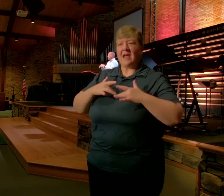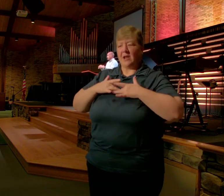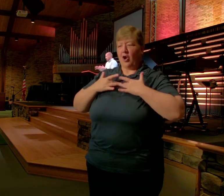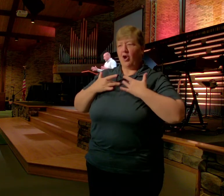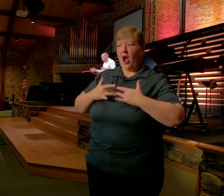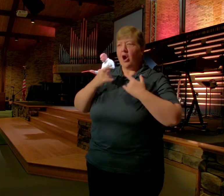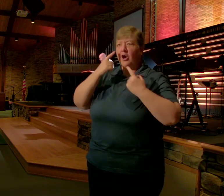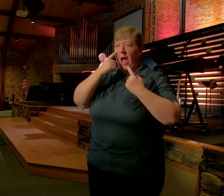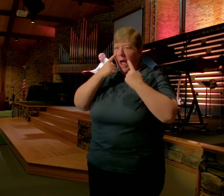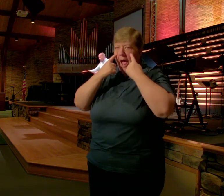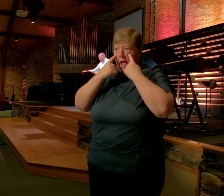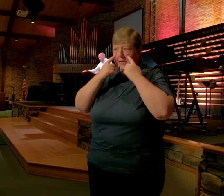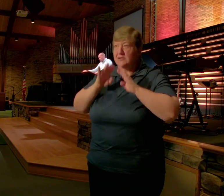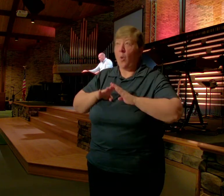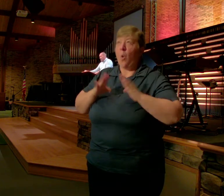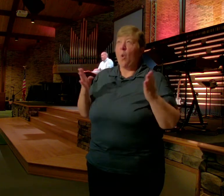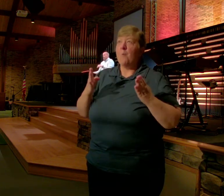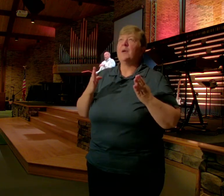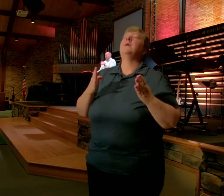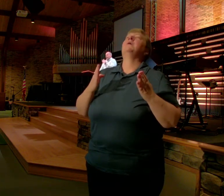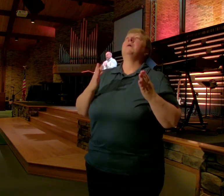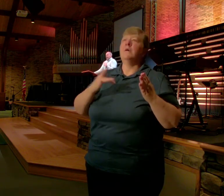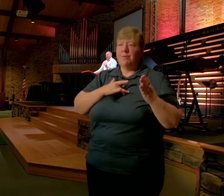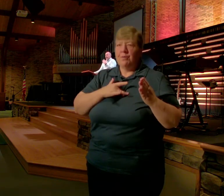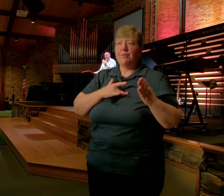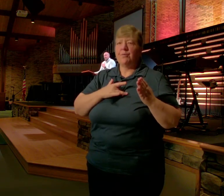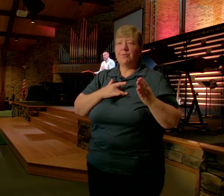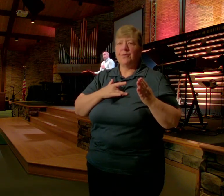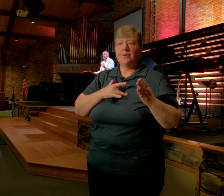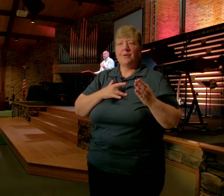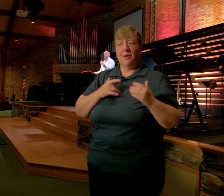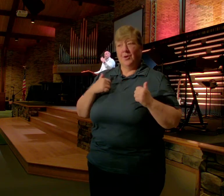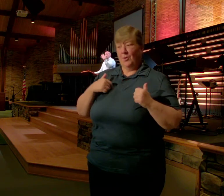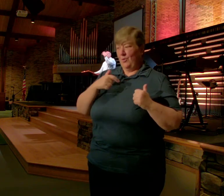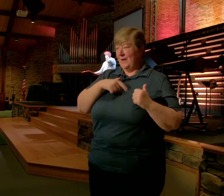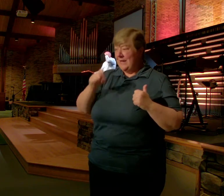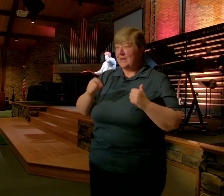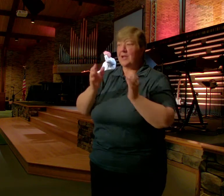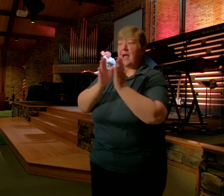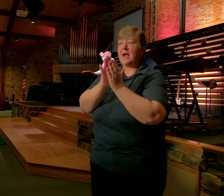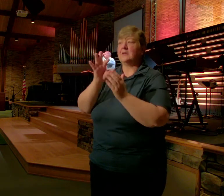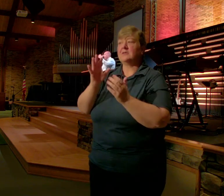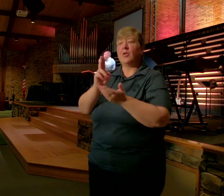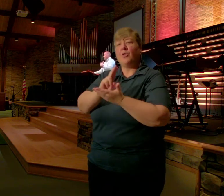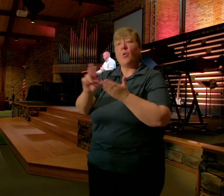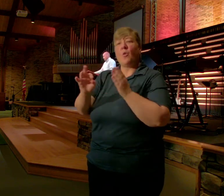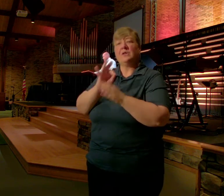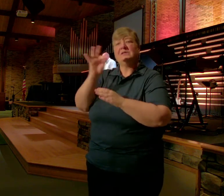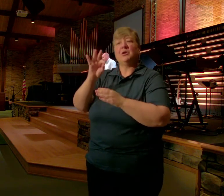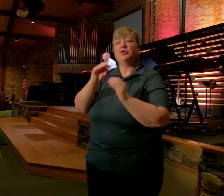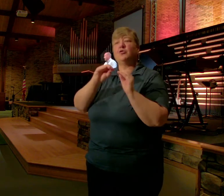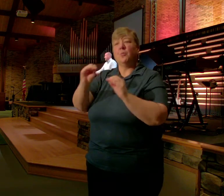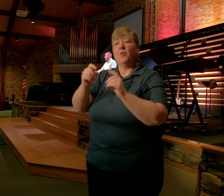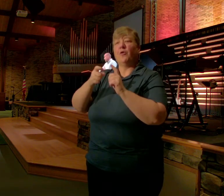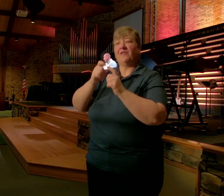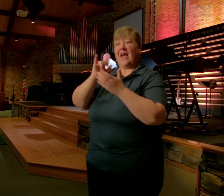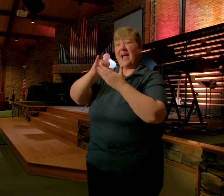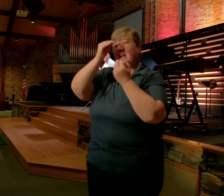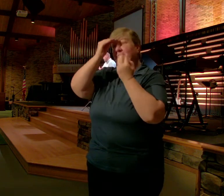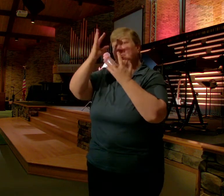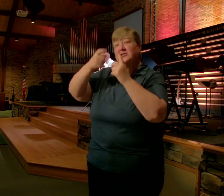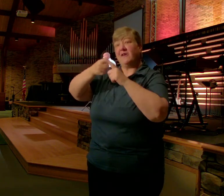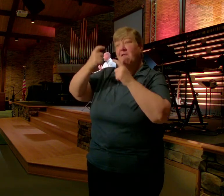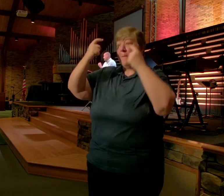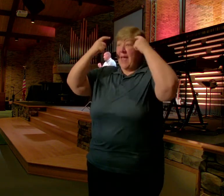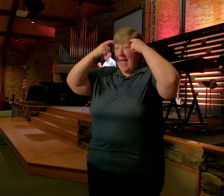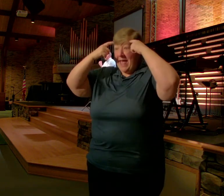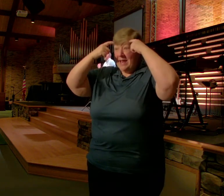We need to We need to To ask the Holy Spirit To move it from our head To our heart That's what Paul Is praying